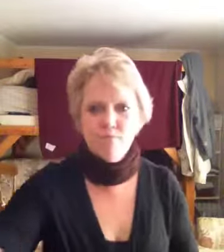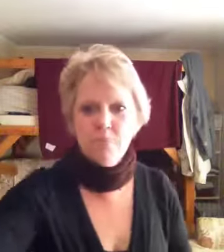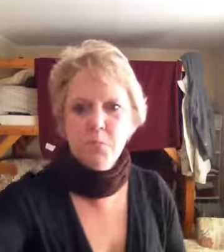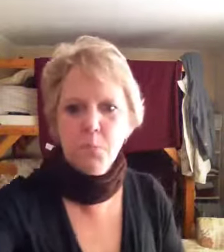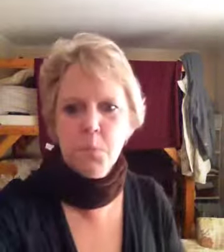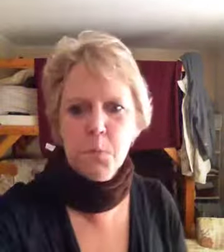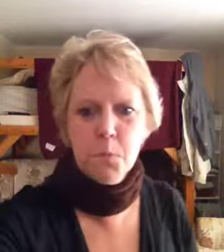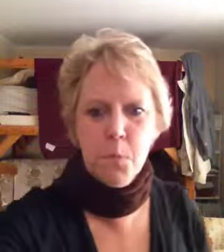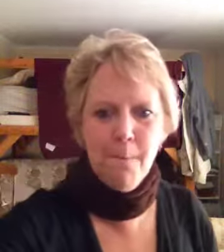Just remember becomes